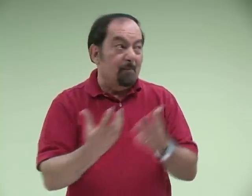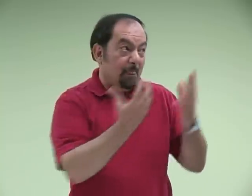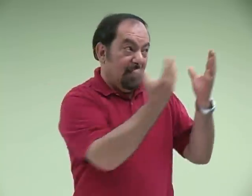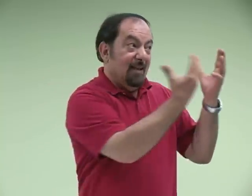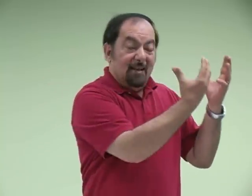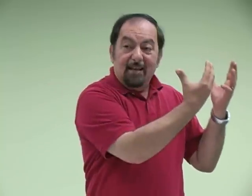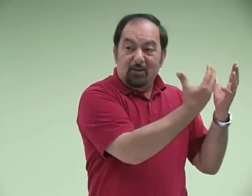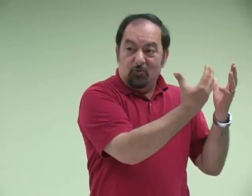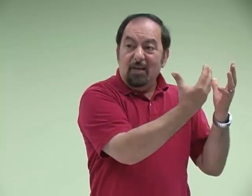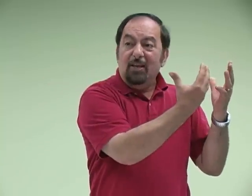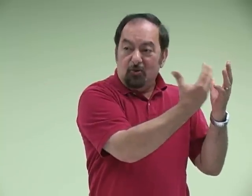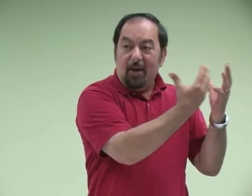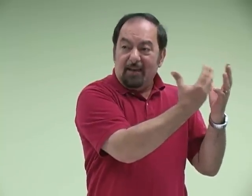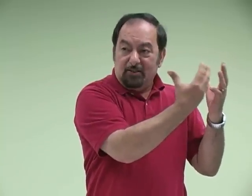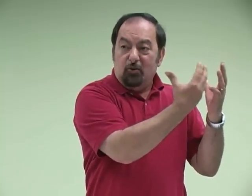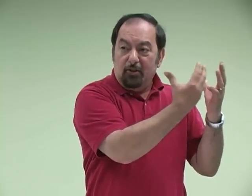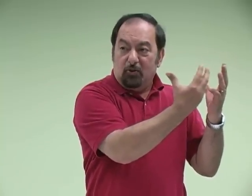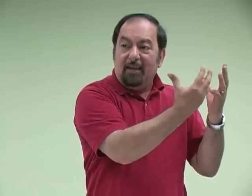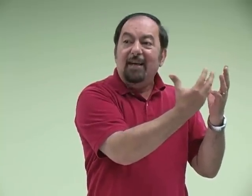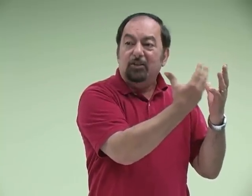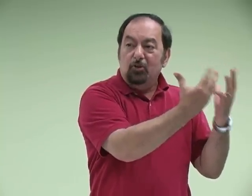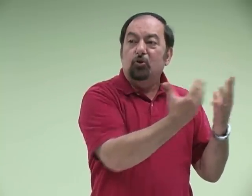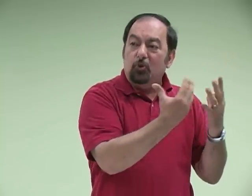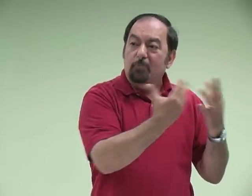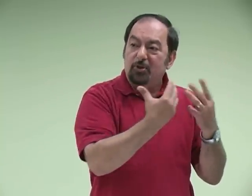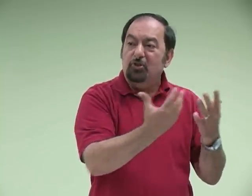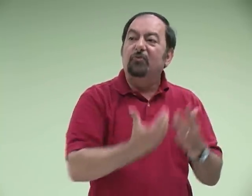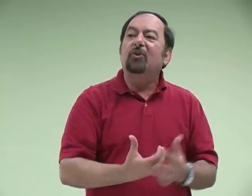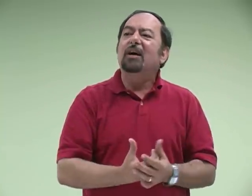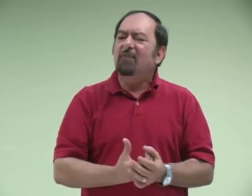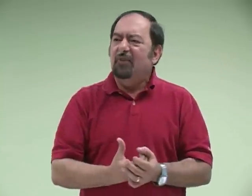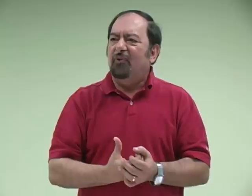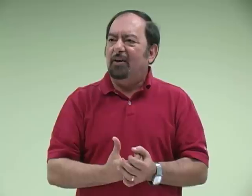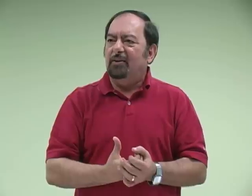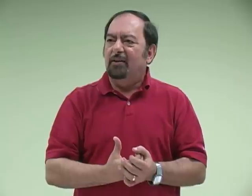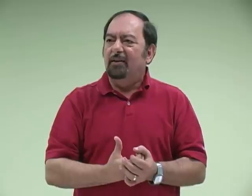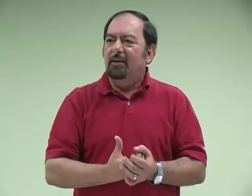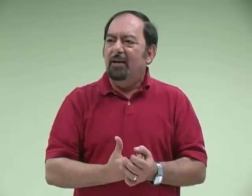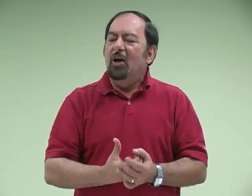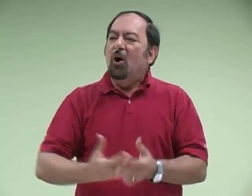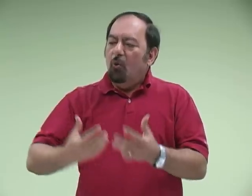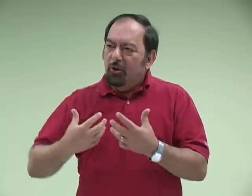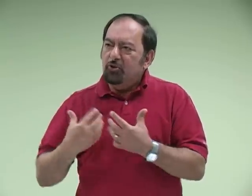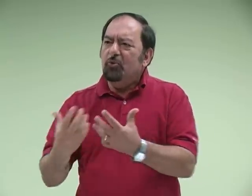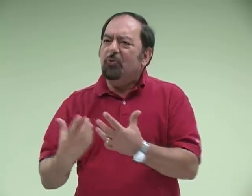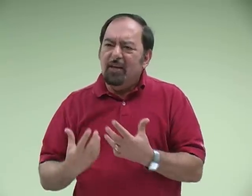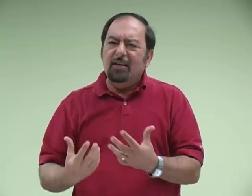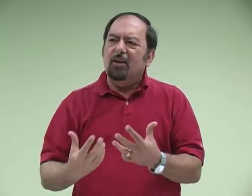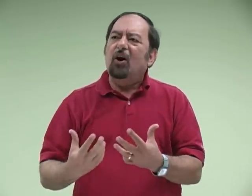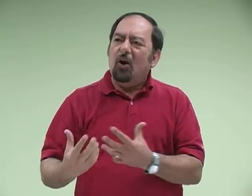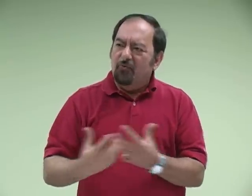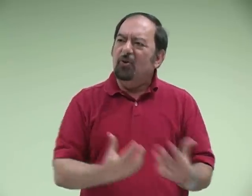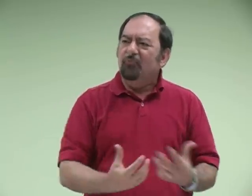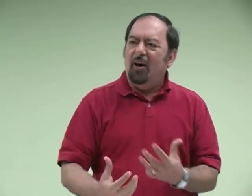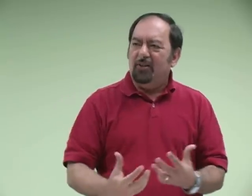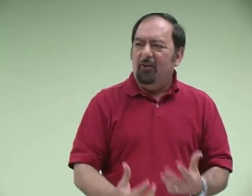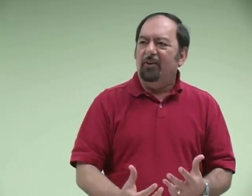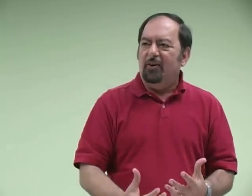is really your gate into your impression of your heavenly father. What you think of your father on